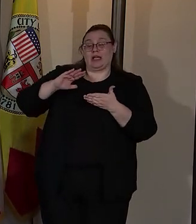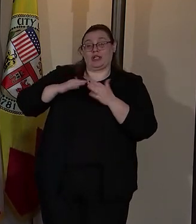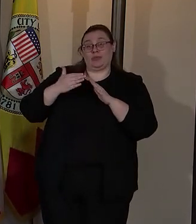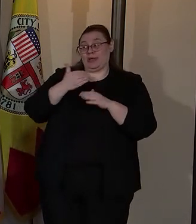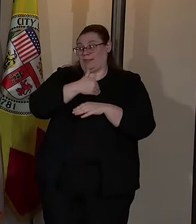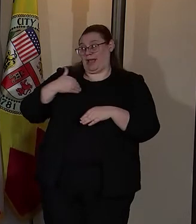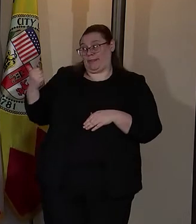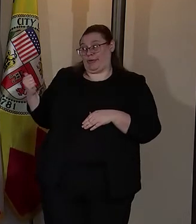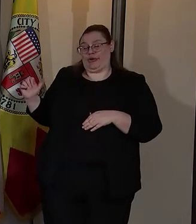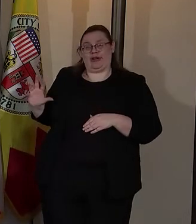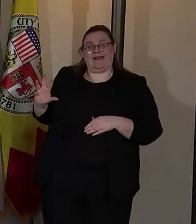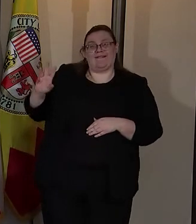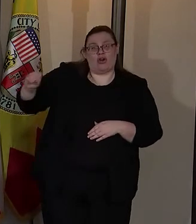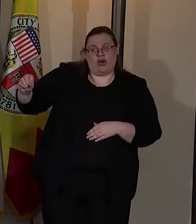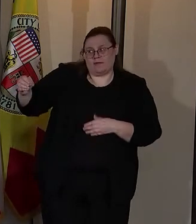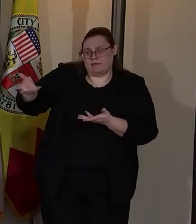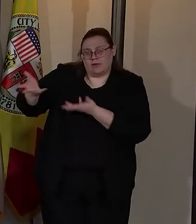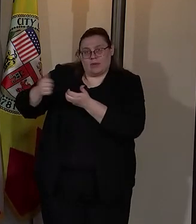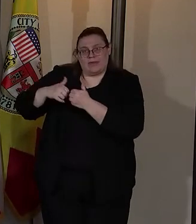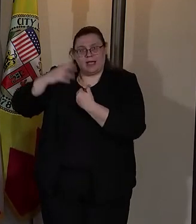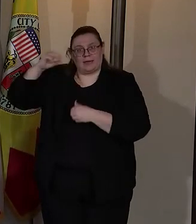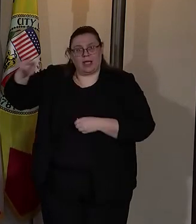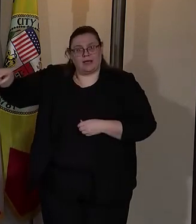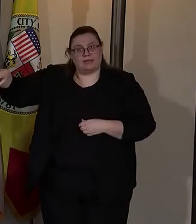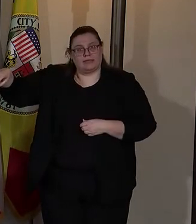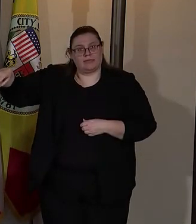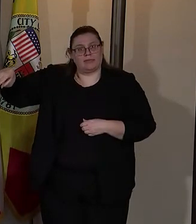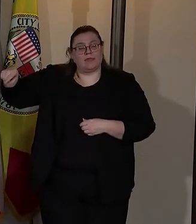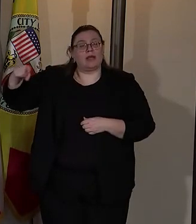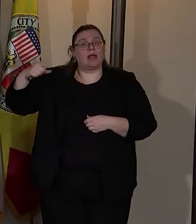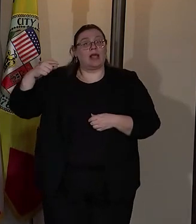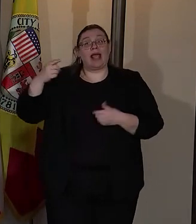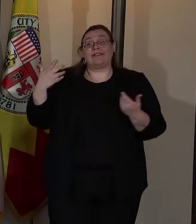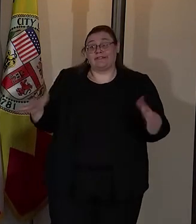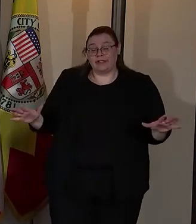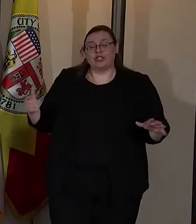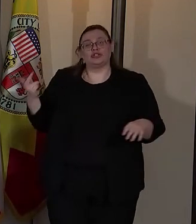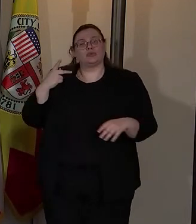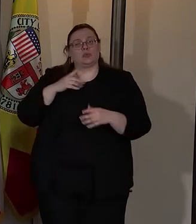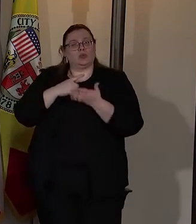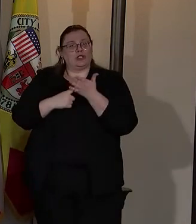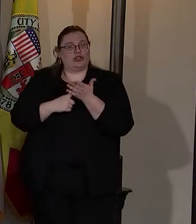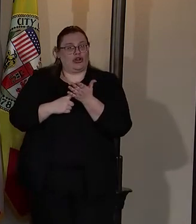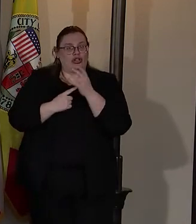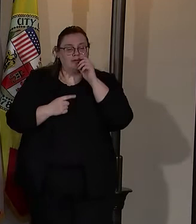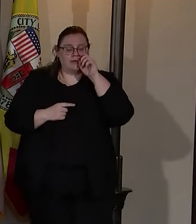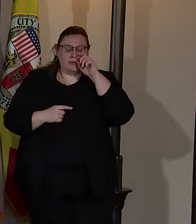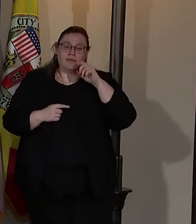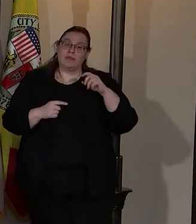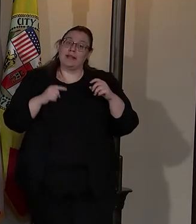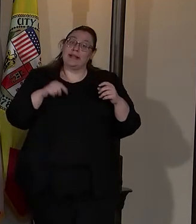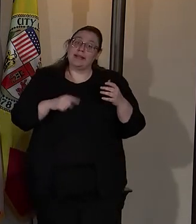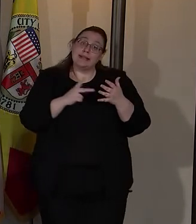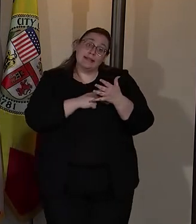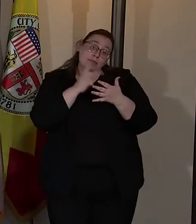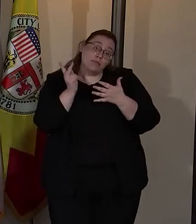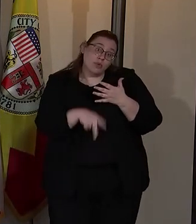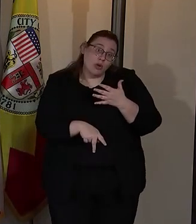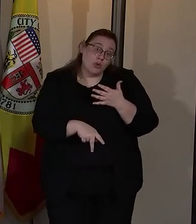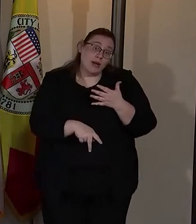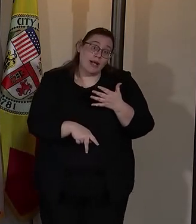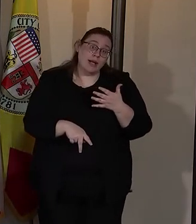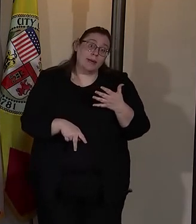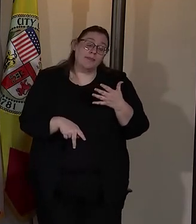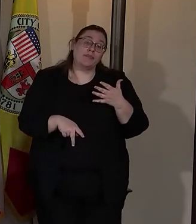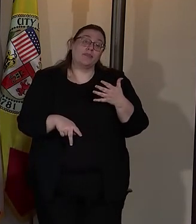and address that young man. And we had a conversation after. This program will